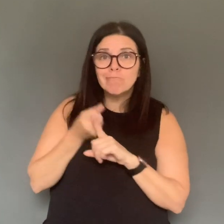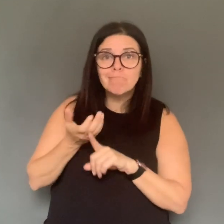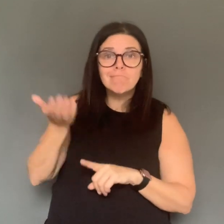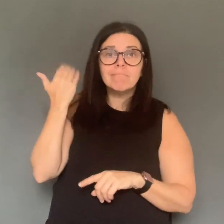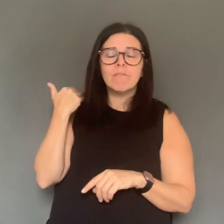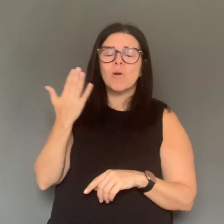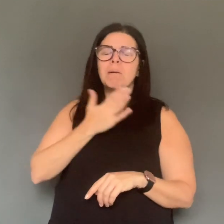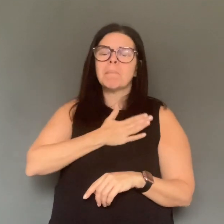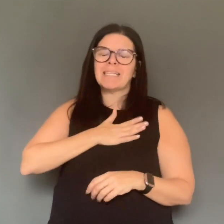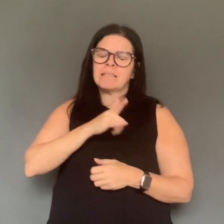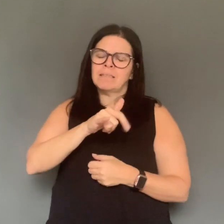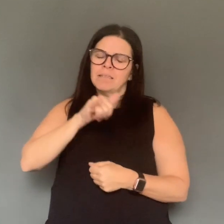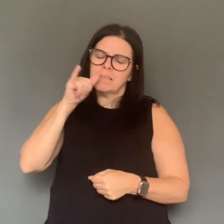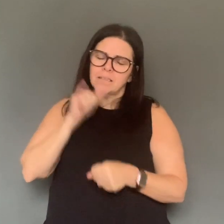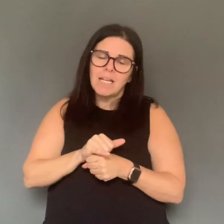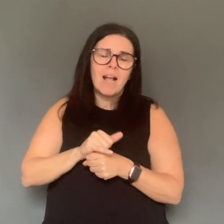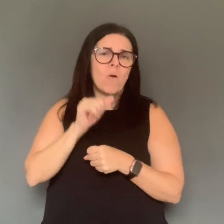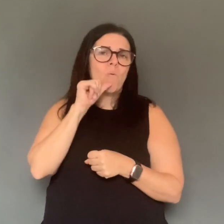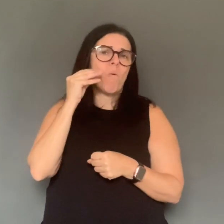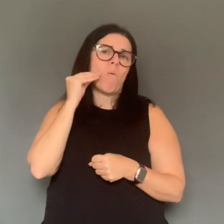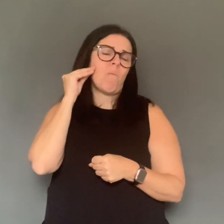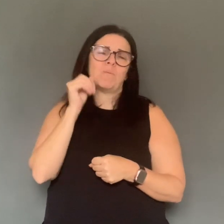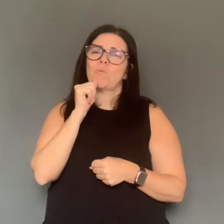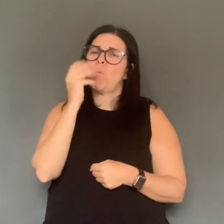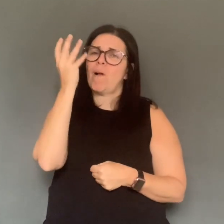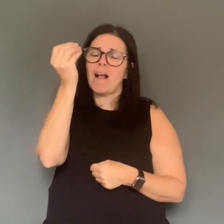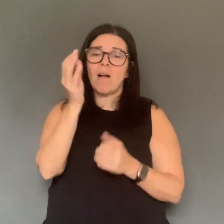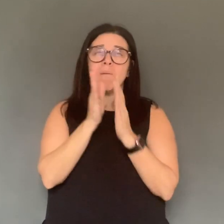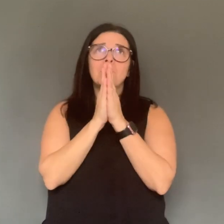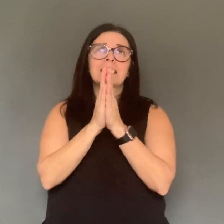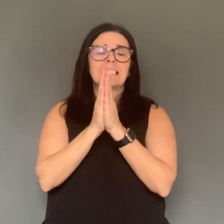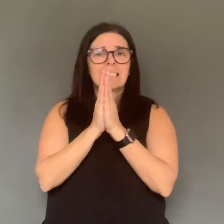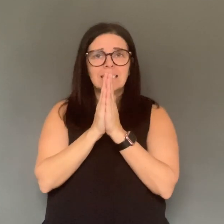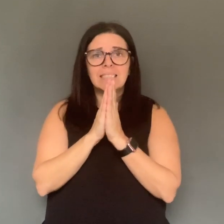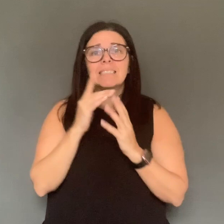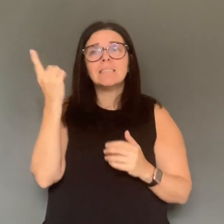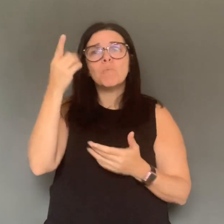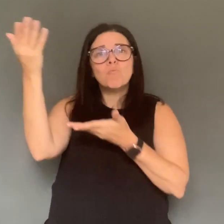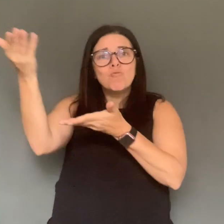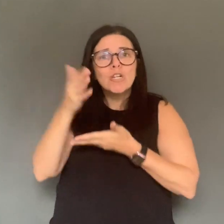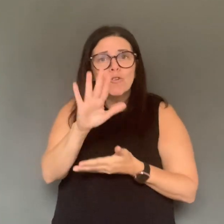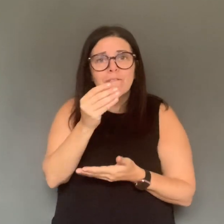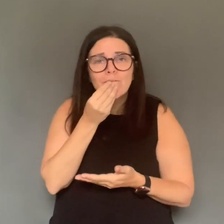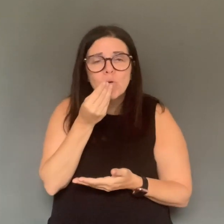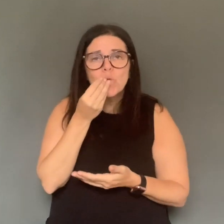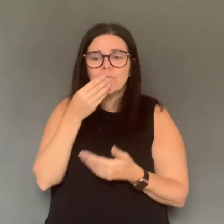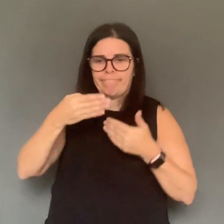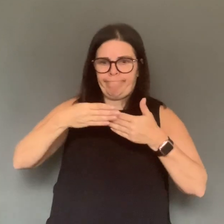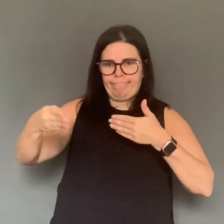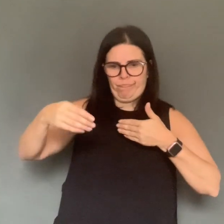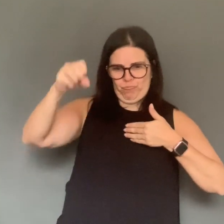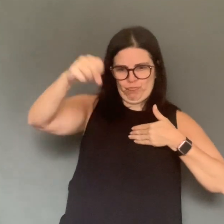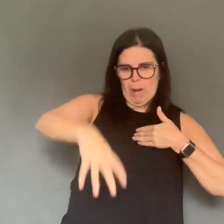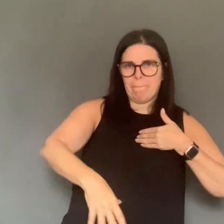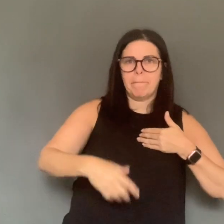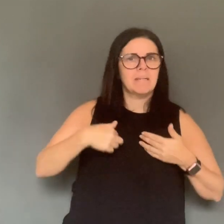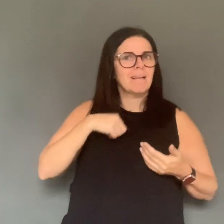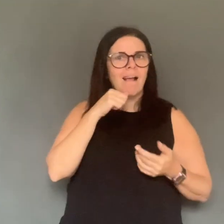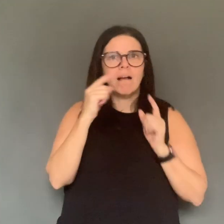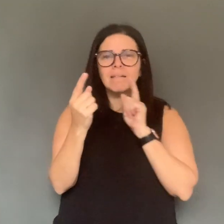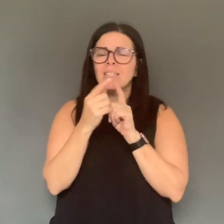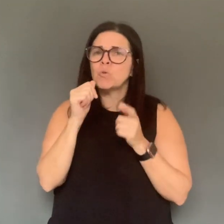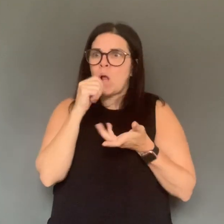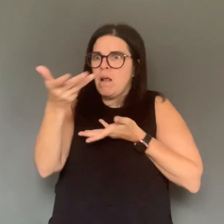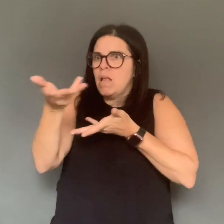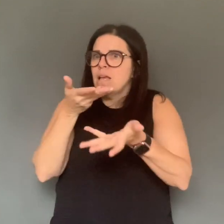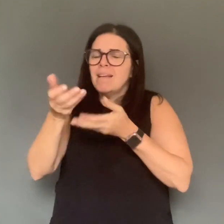drop it off at your doorstep. Do not interact with anyone in person. Please stay connected with your friends and family using